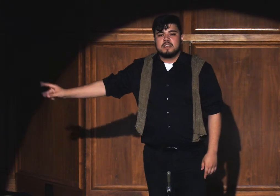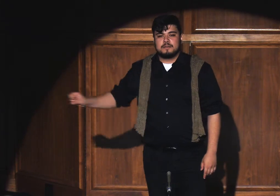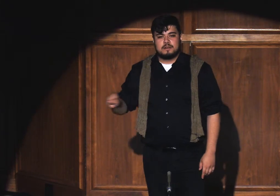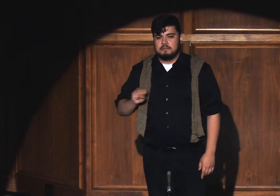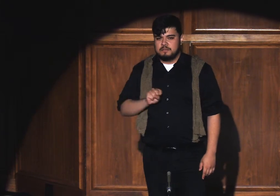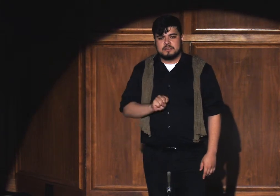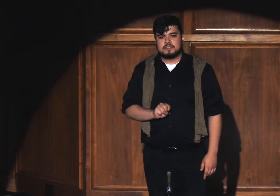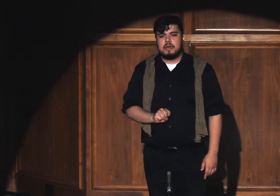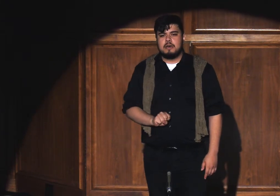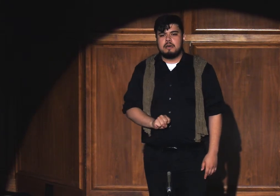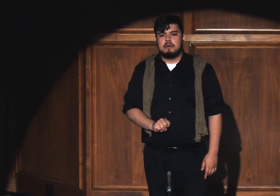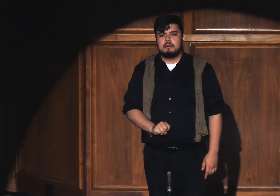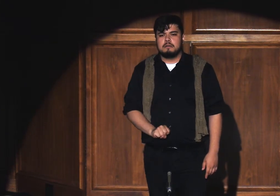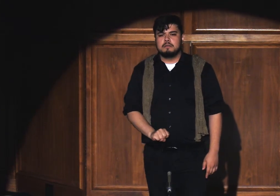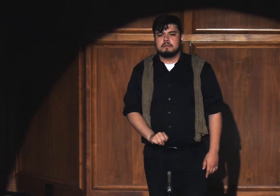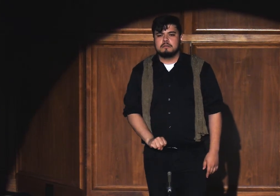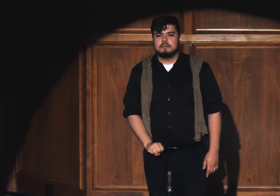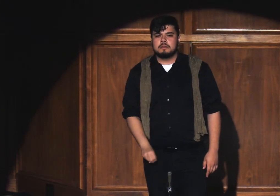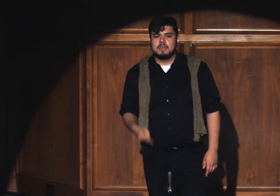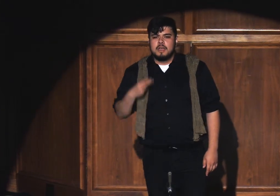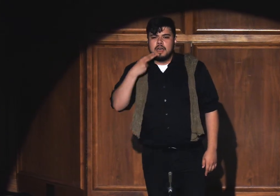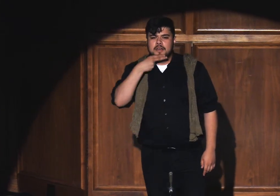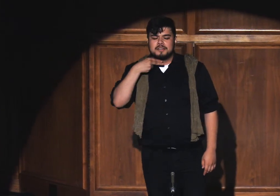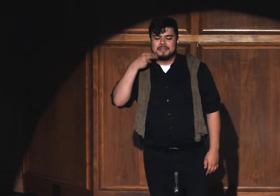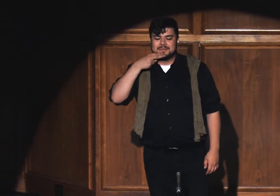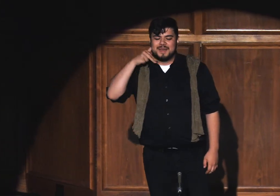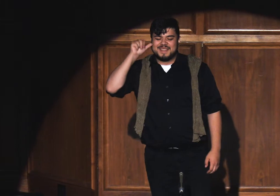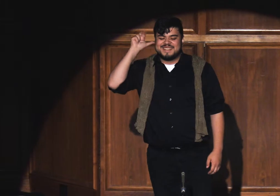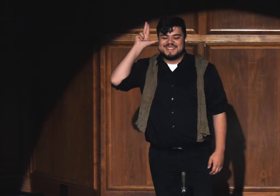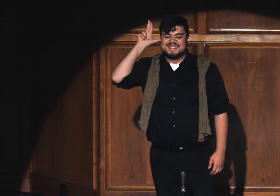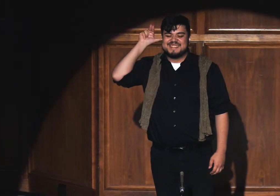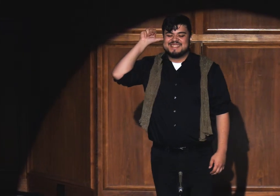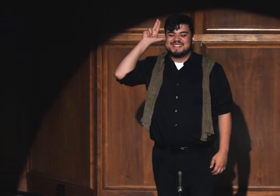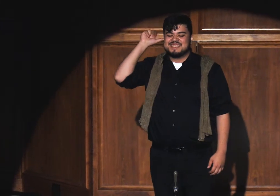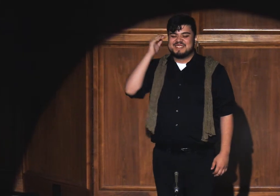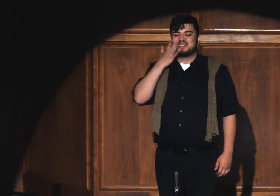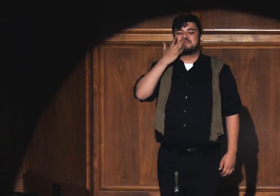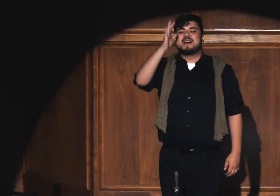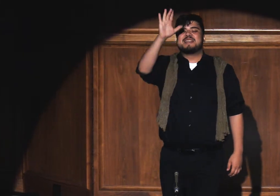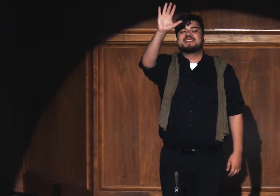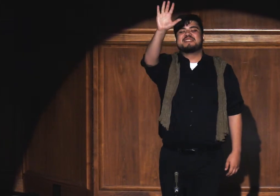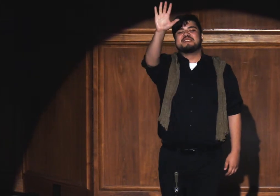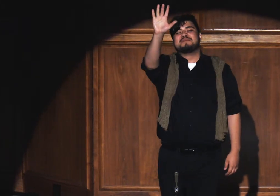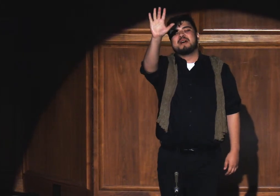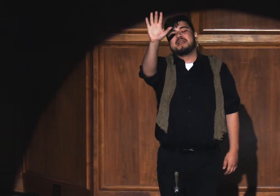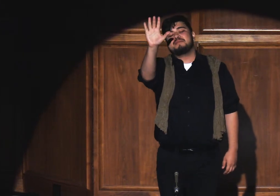from the falls Honey in my ear, spice in my